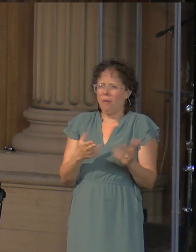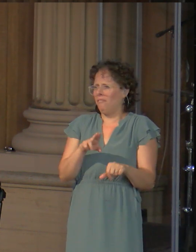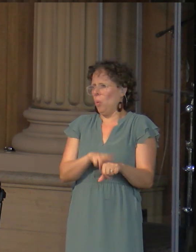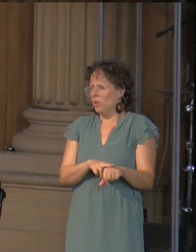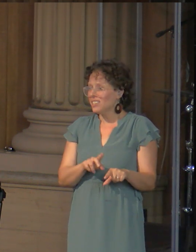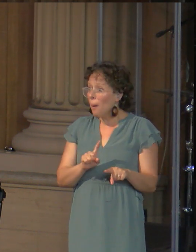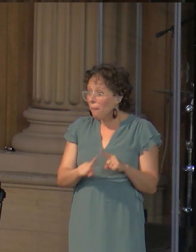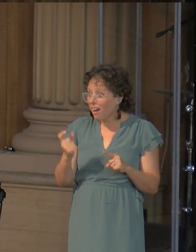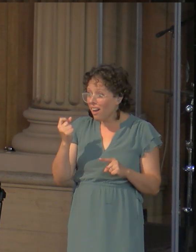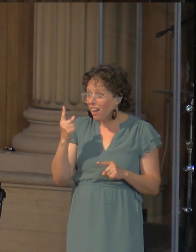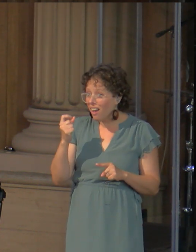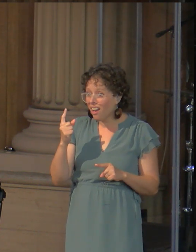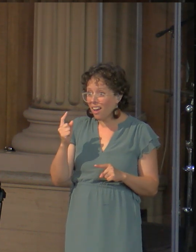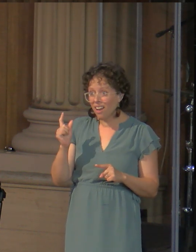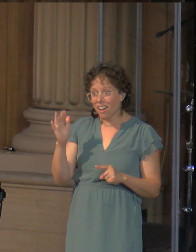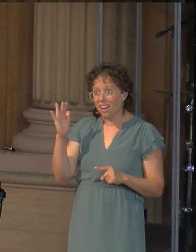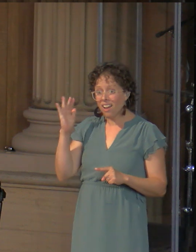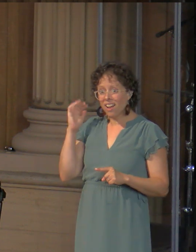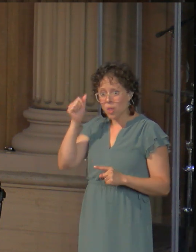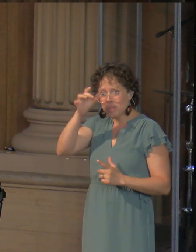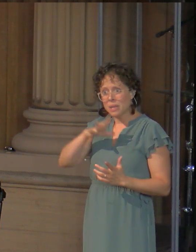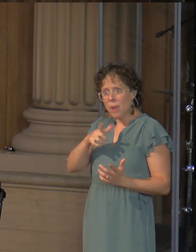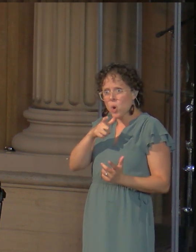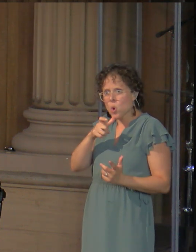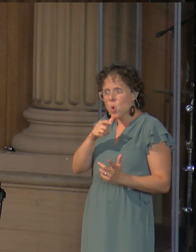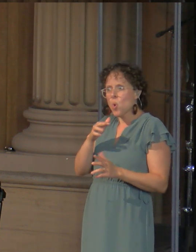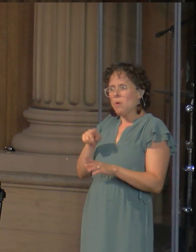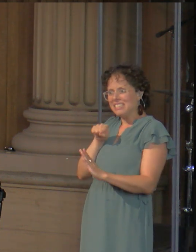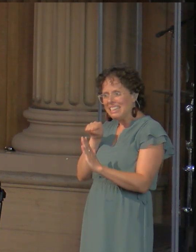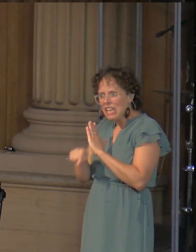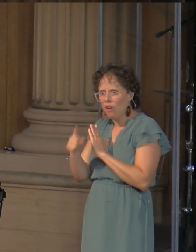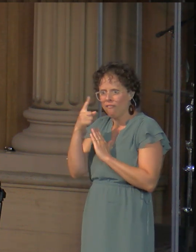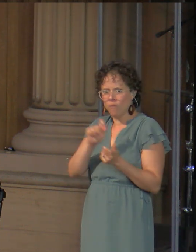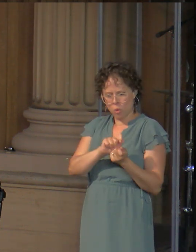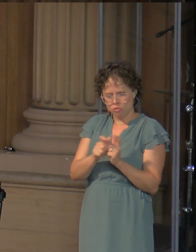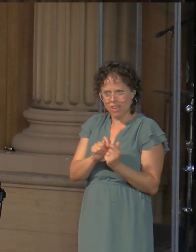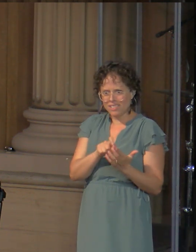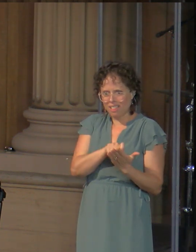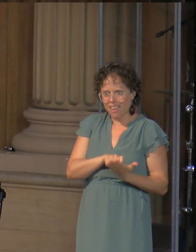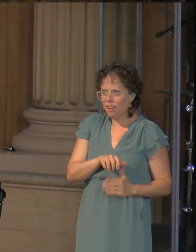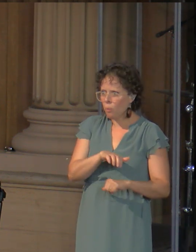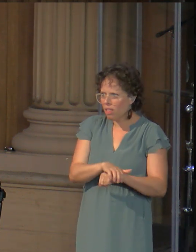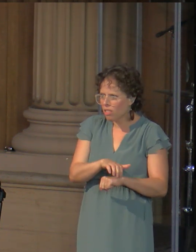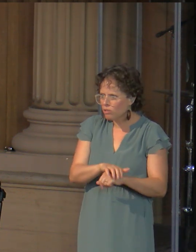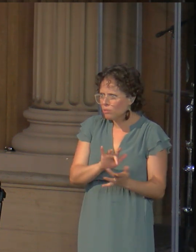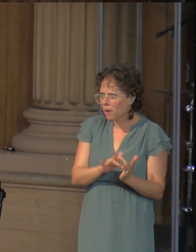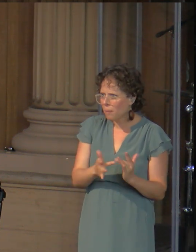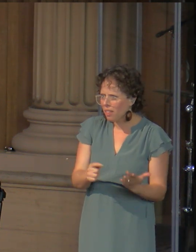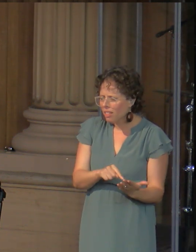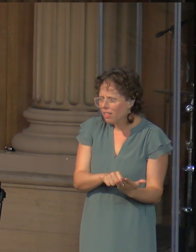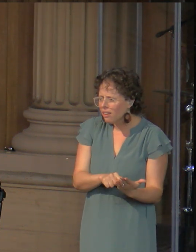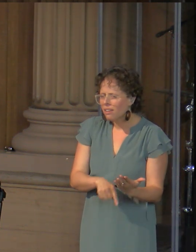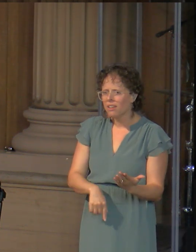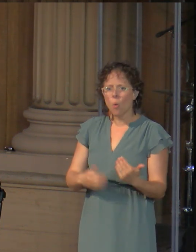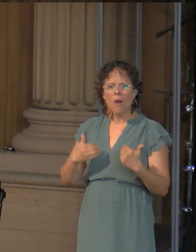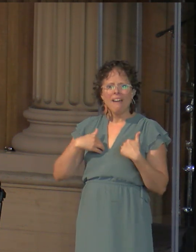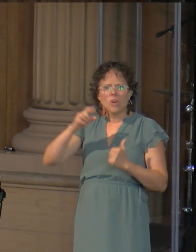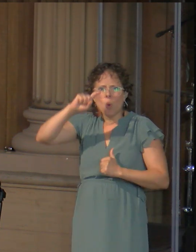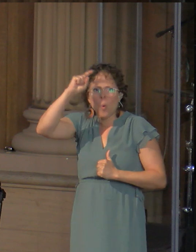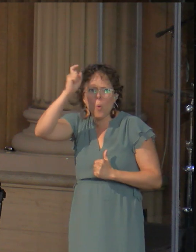was burned at the stake to preserve for us. We have wisdom galore. We have theological libraries in